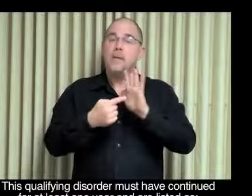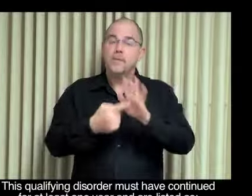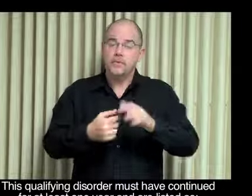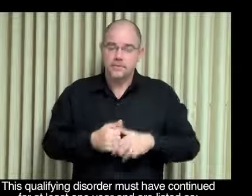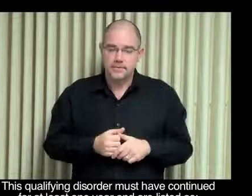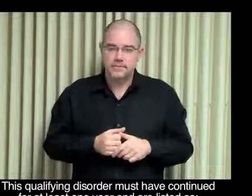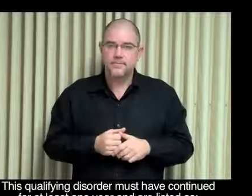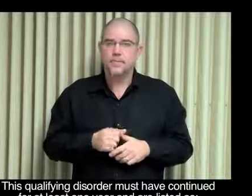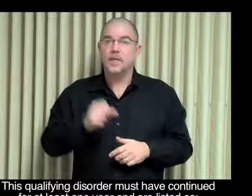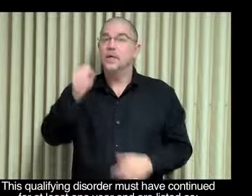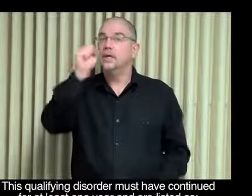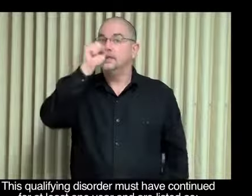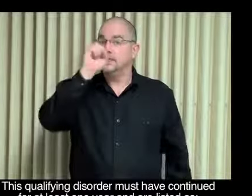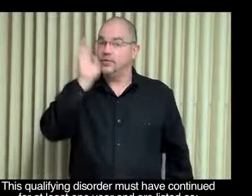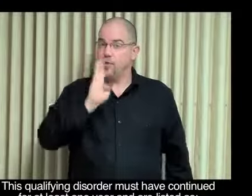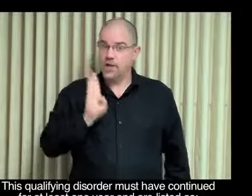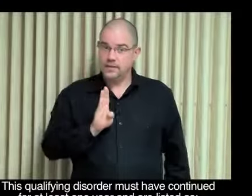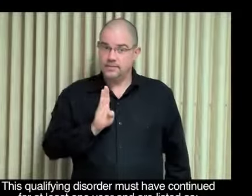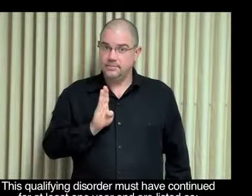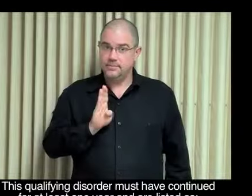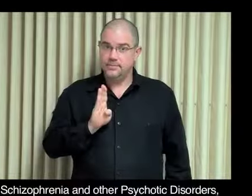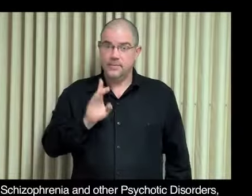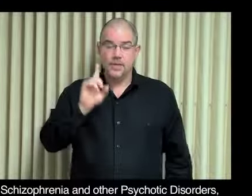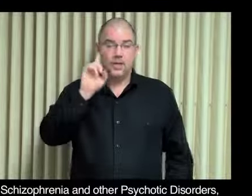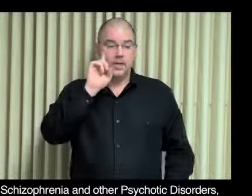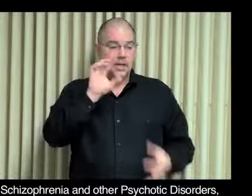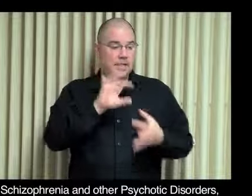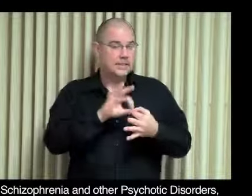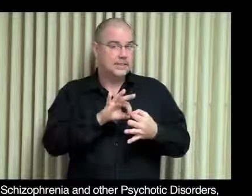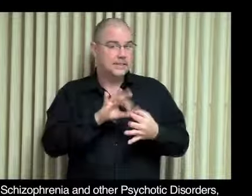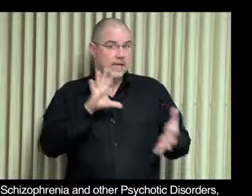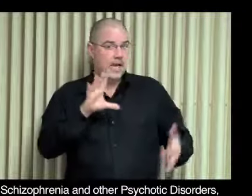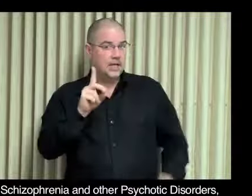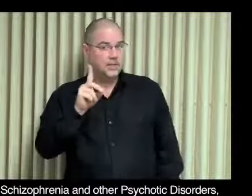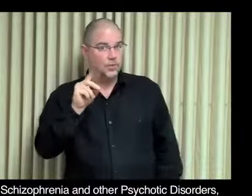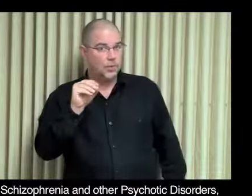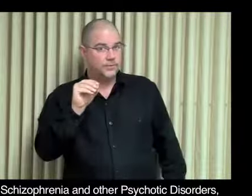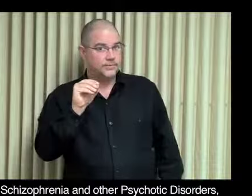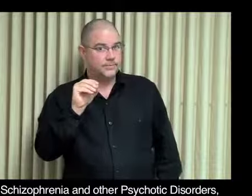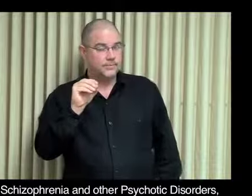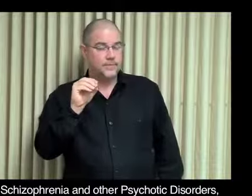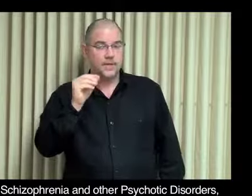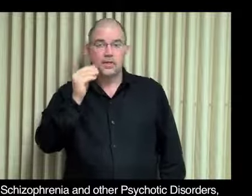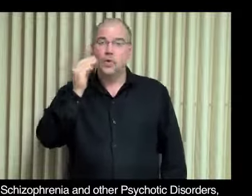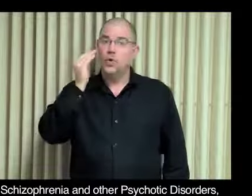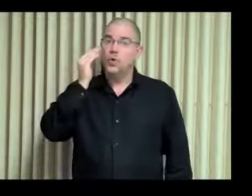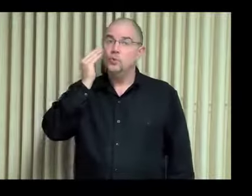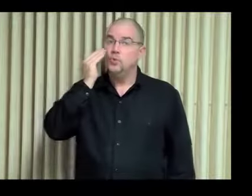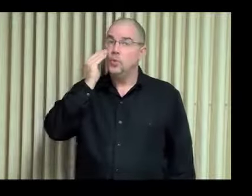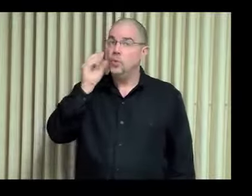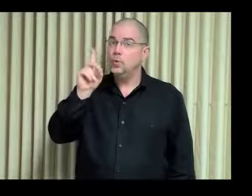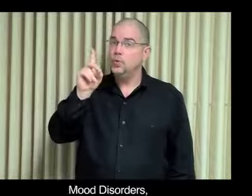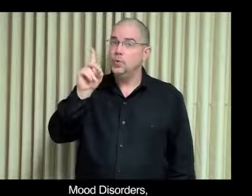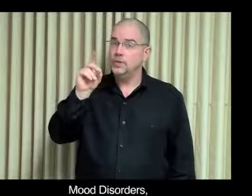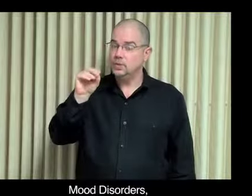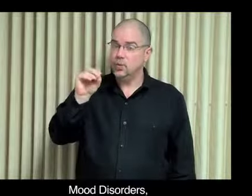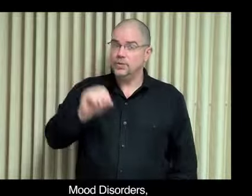one year and are listed as as well and other psychotic disorders, mood